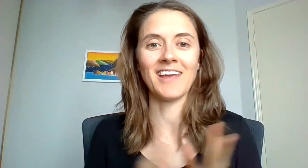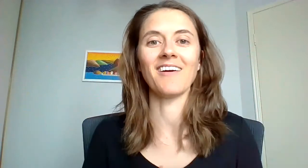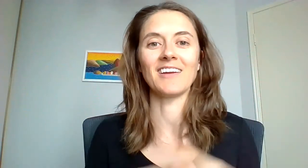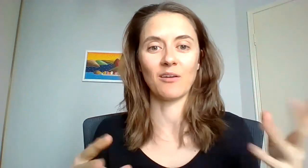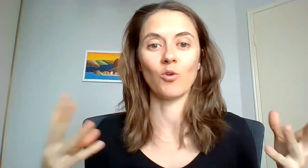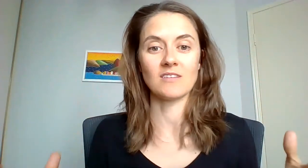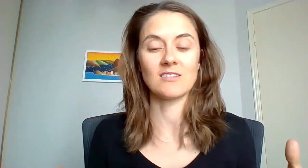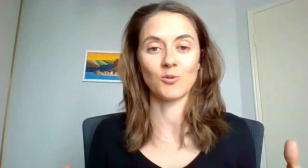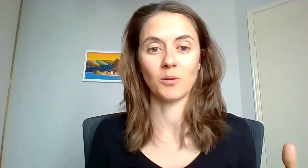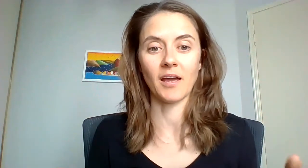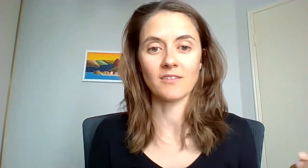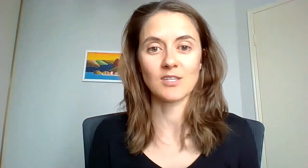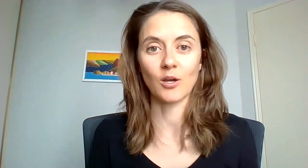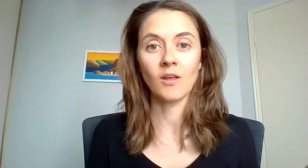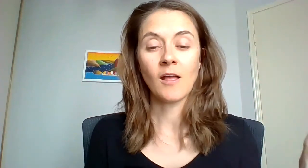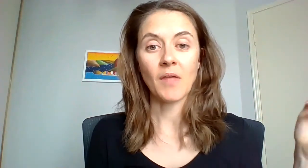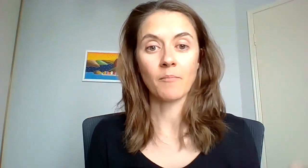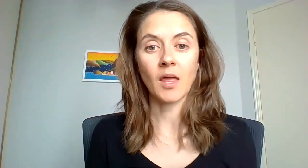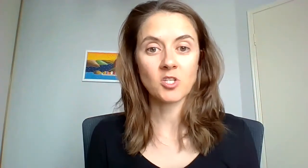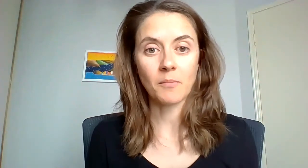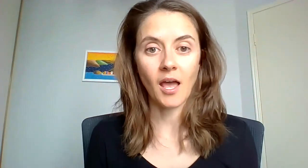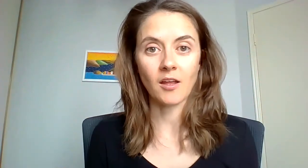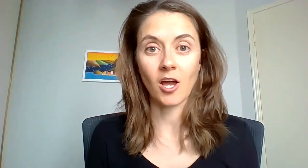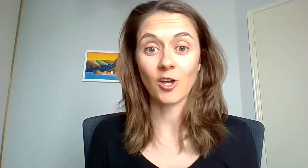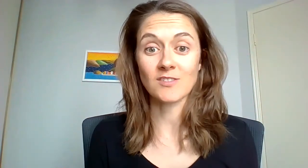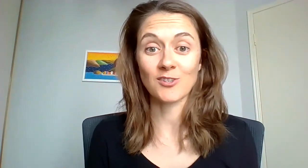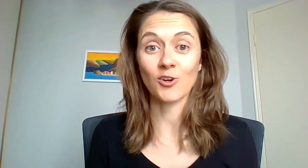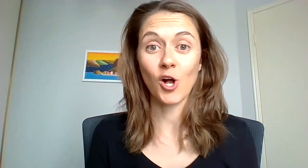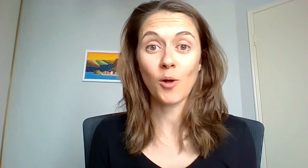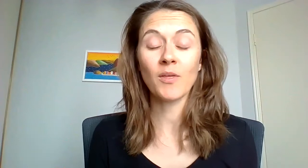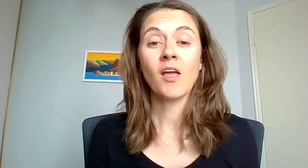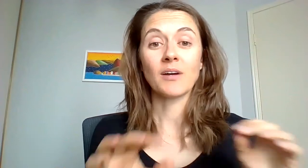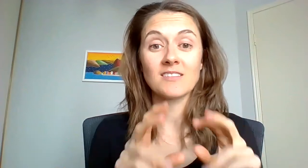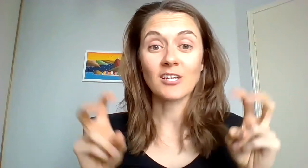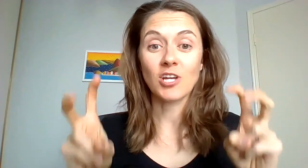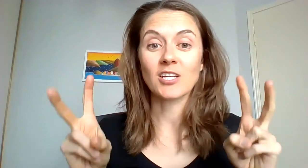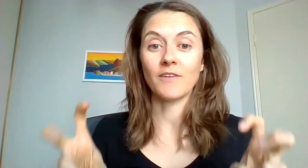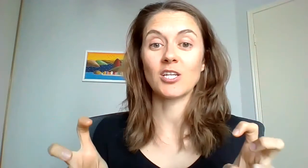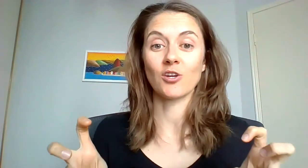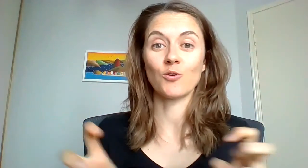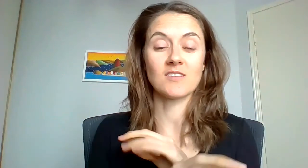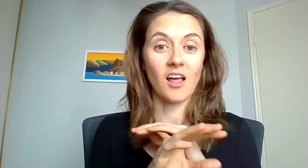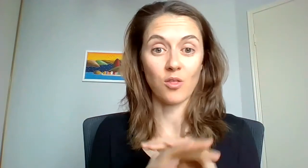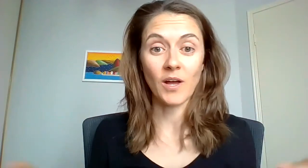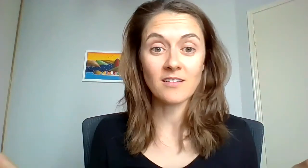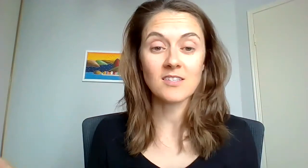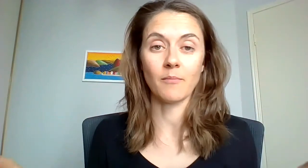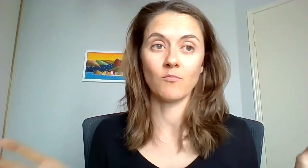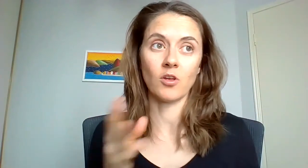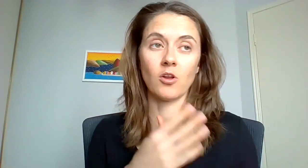here I get what this is all about so um come and check me out heidihosking.com my sanctuary activation courses are the ones I'm you